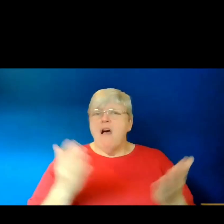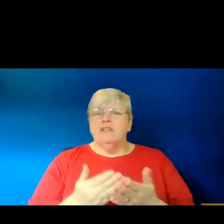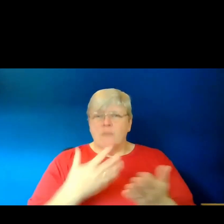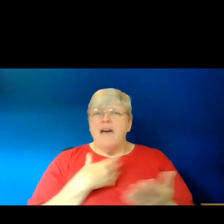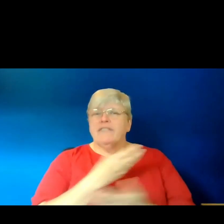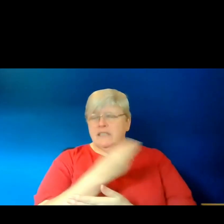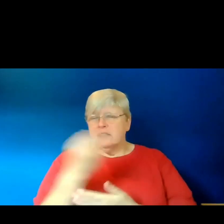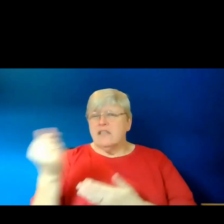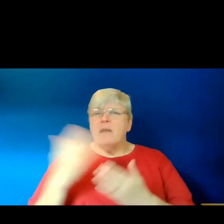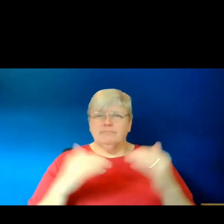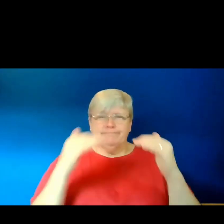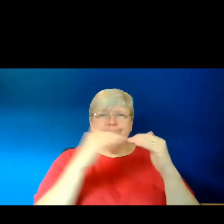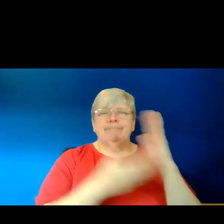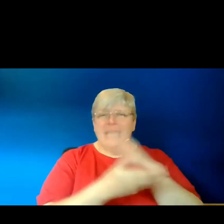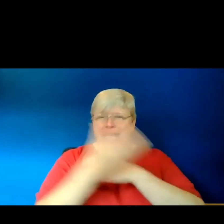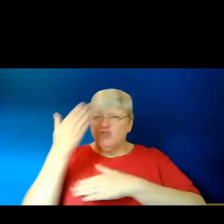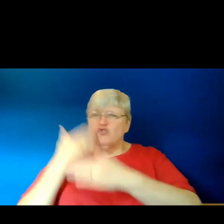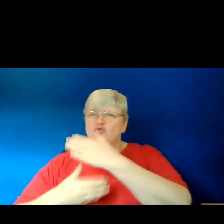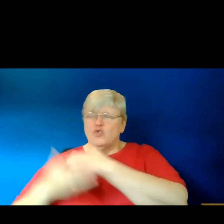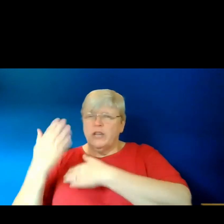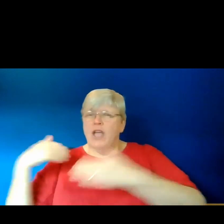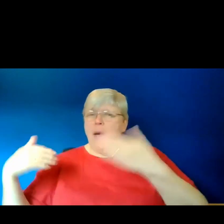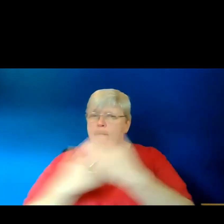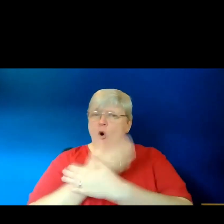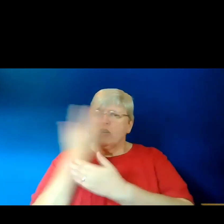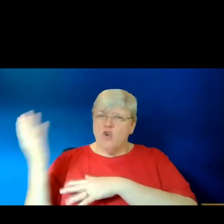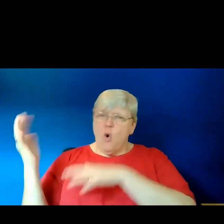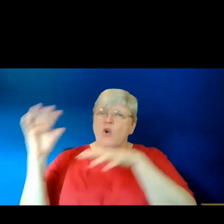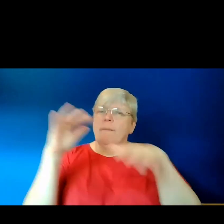of history and of modern occupation.